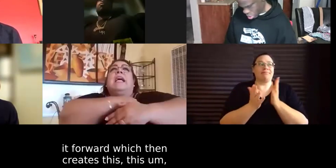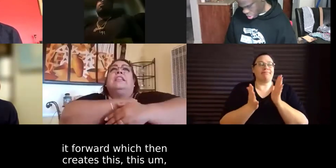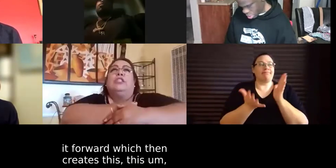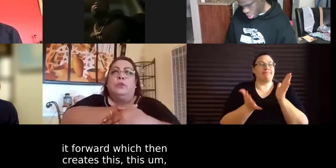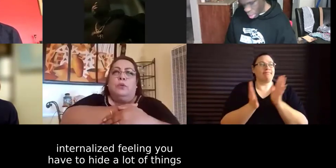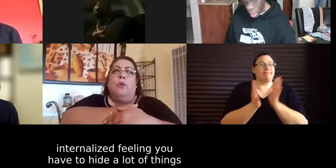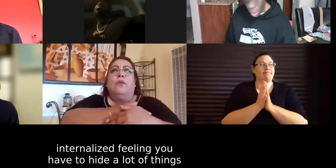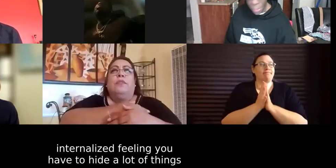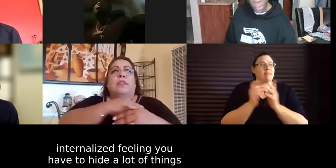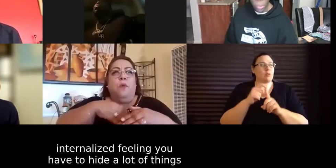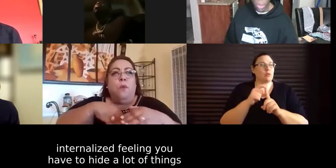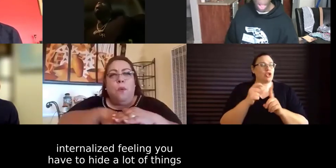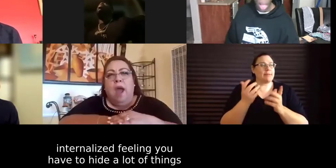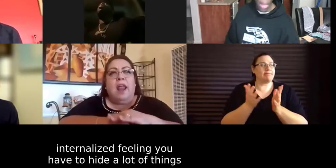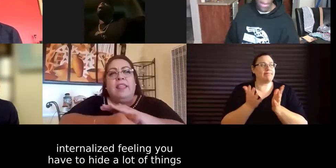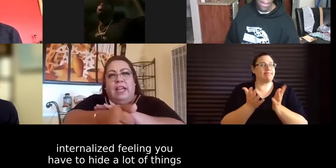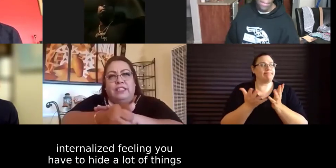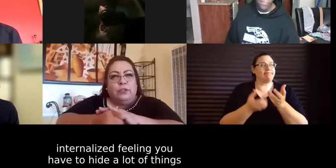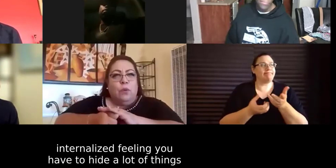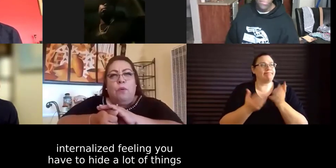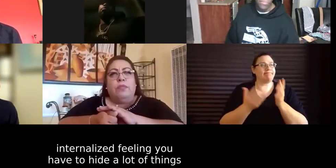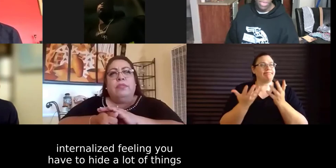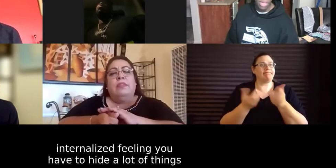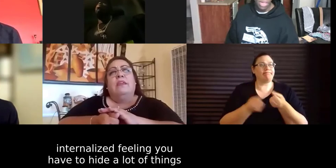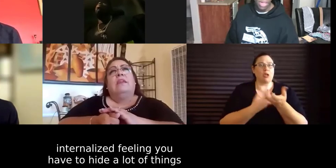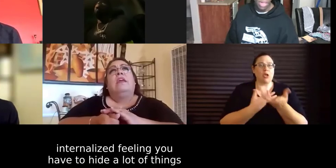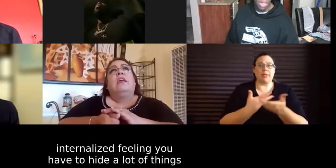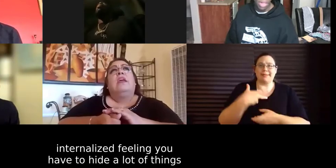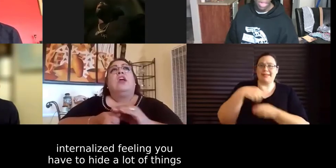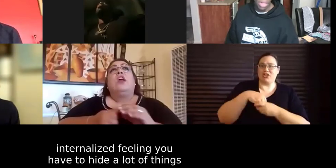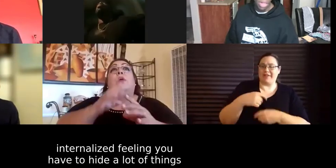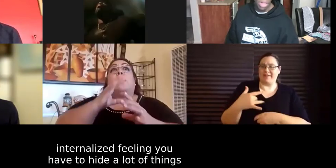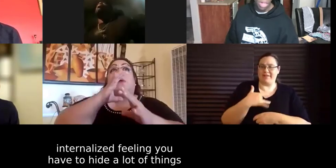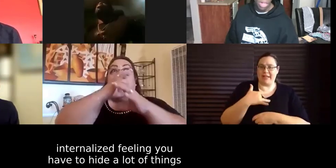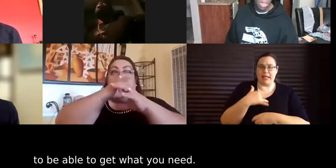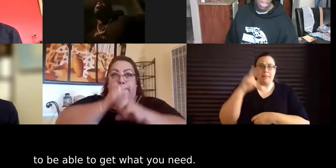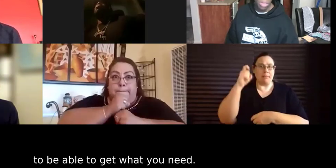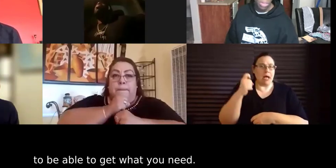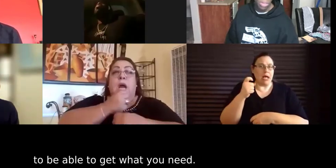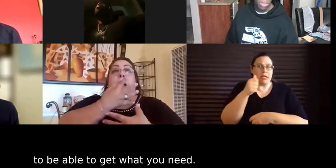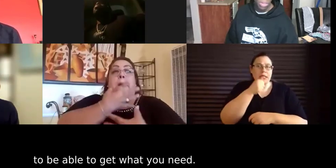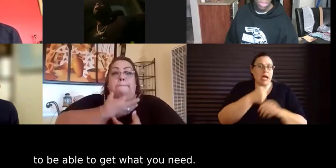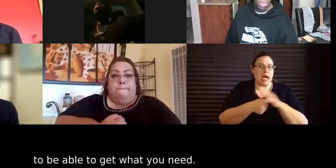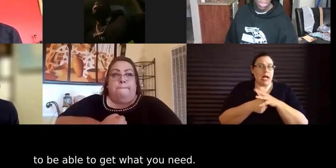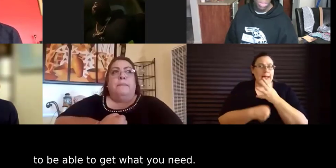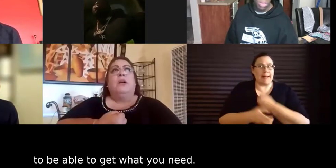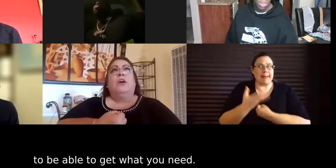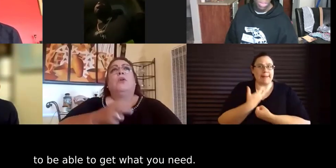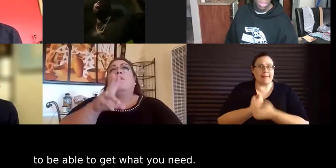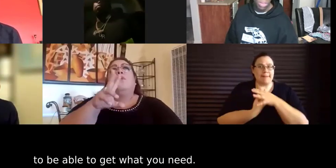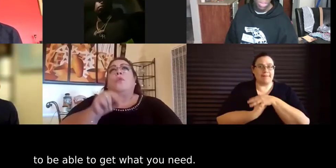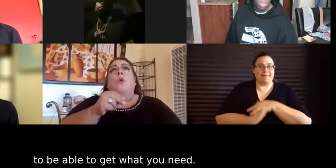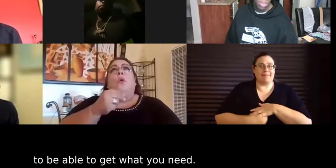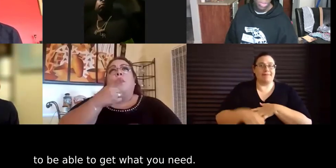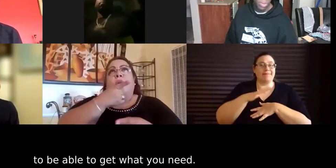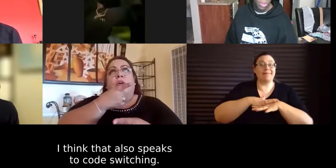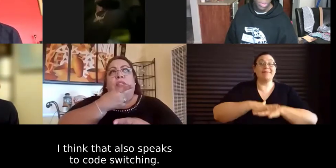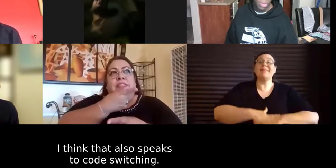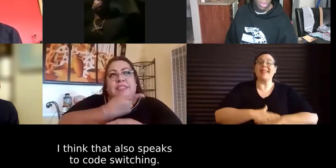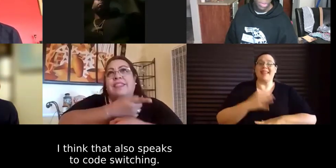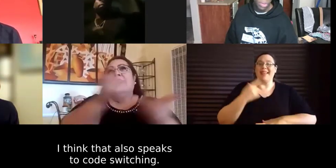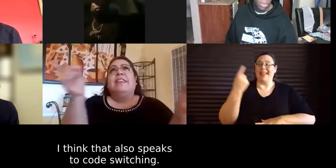internalized feeling that you have to hide a lot of things uh to be able to get what you need